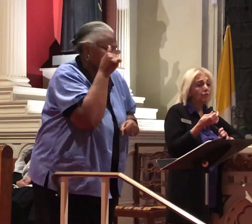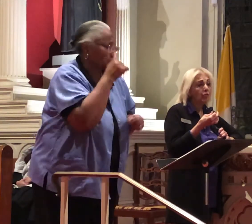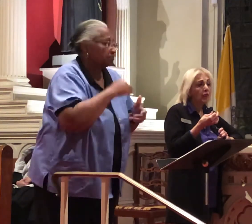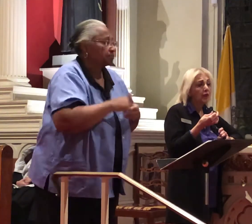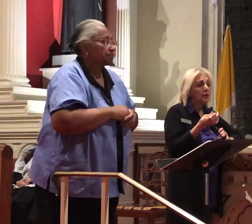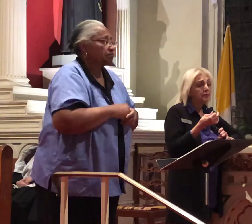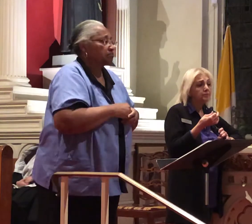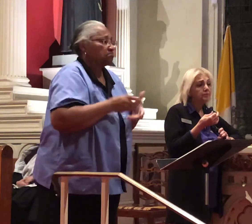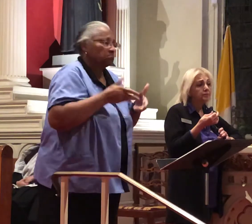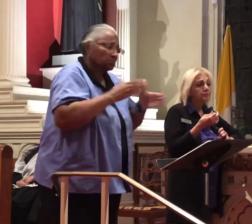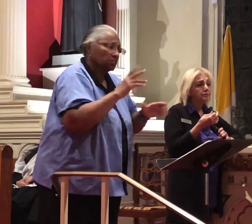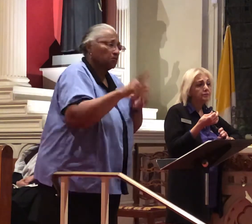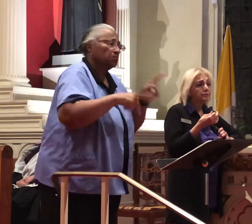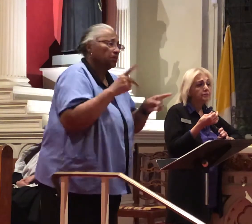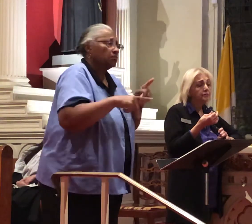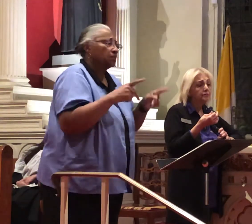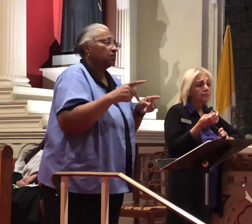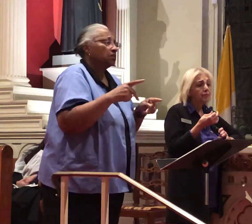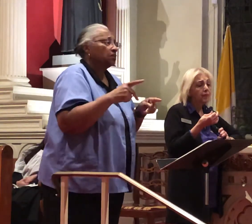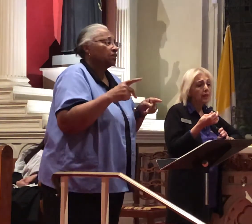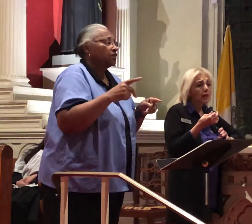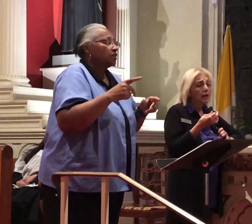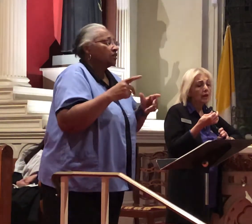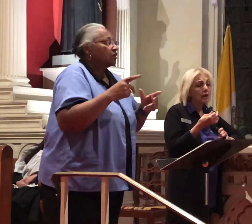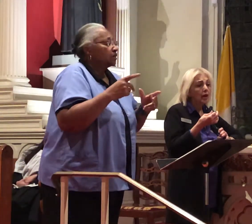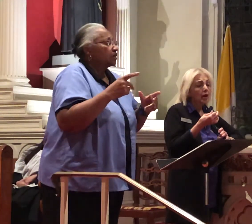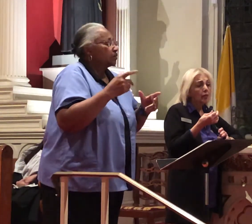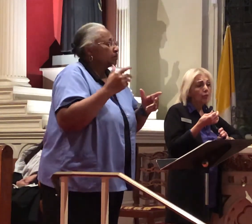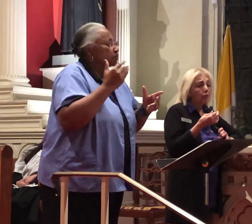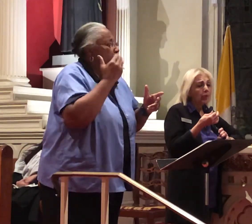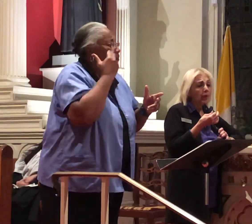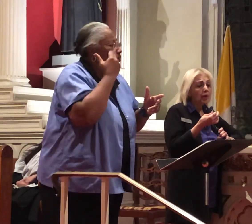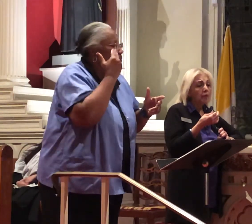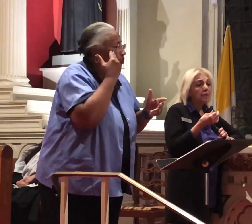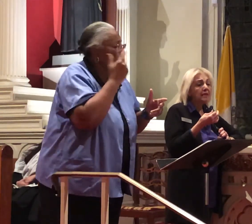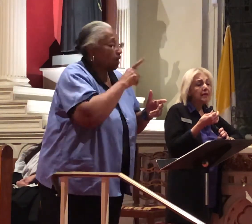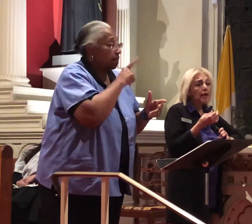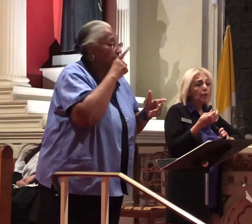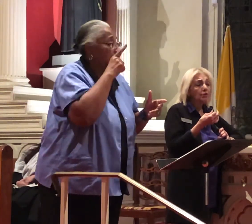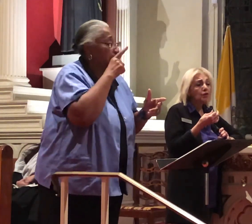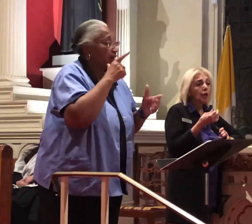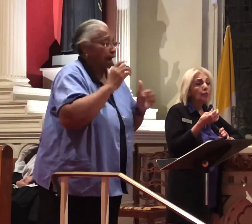allow people to enter into what Lent is all about by your example